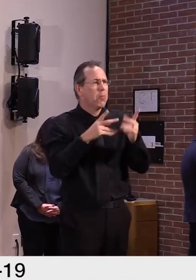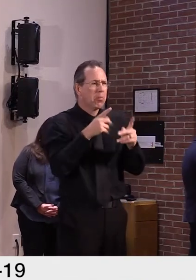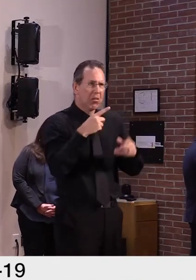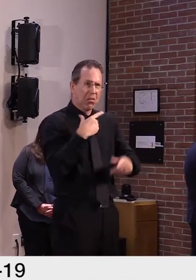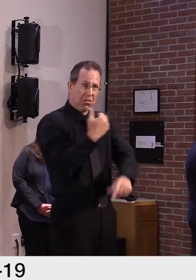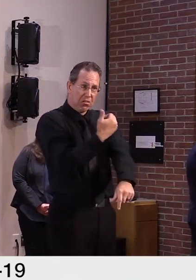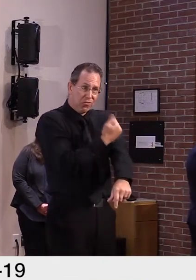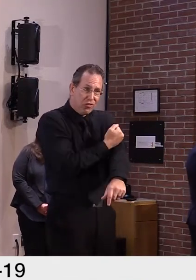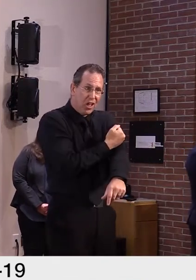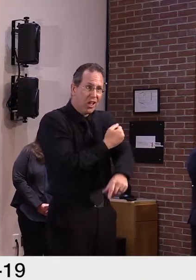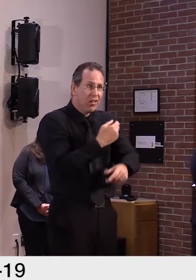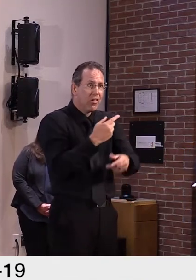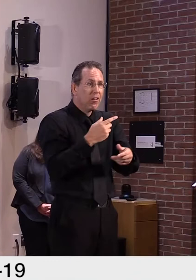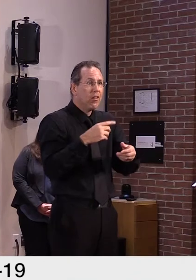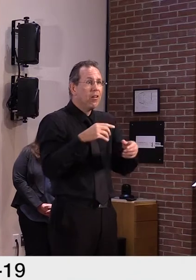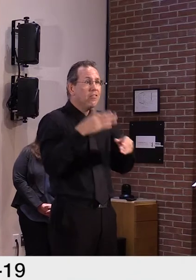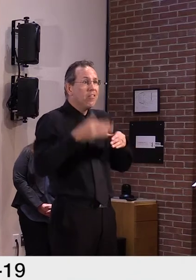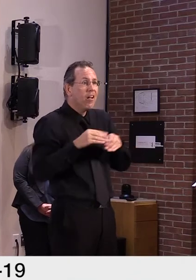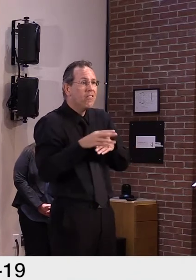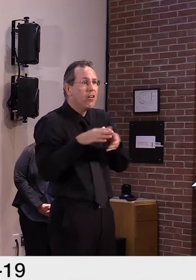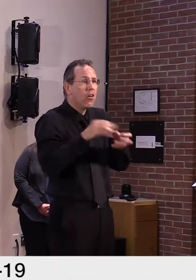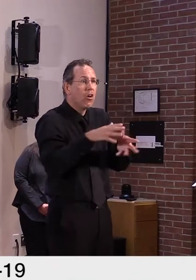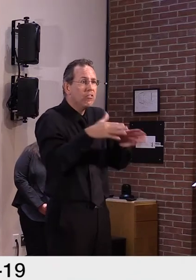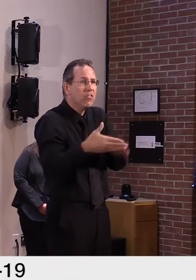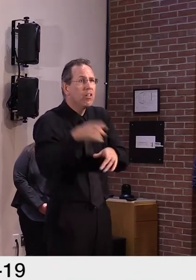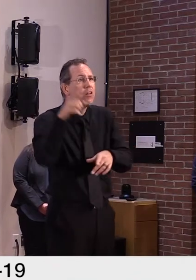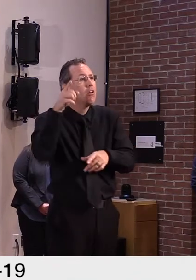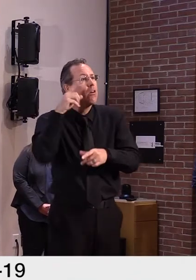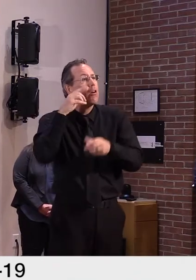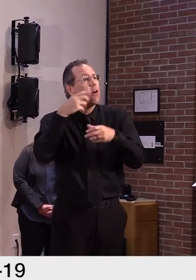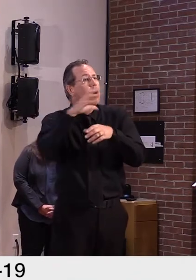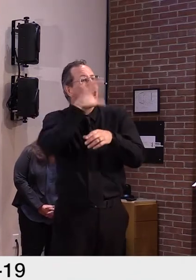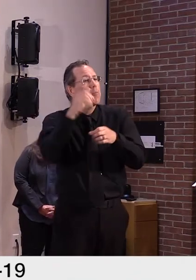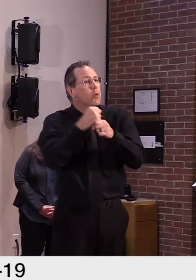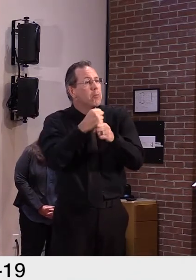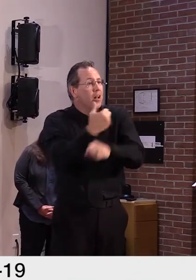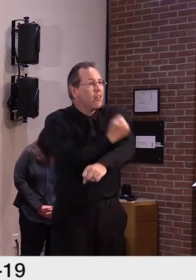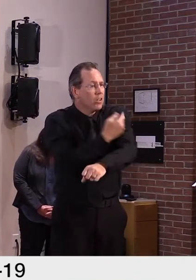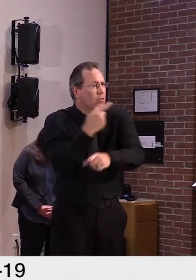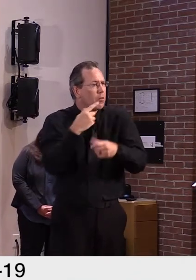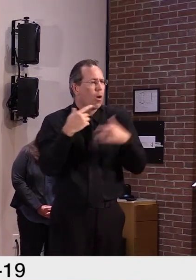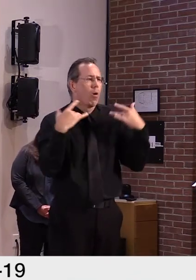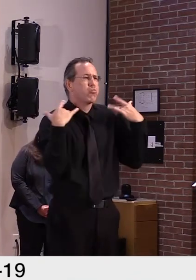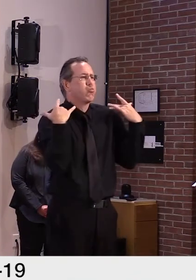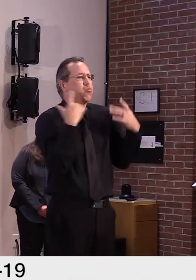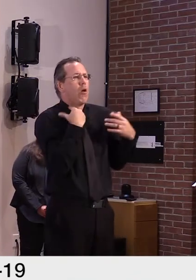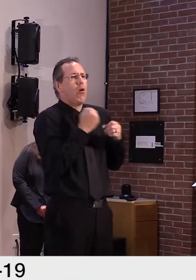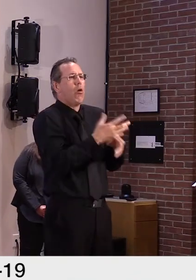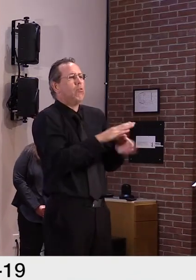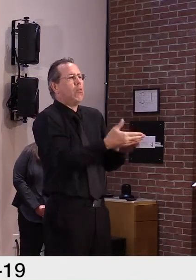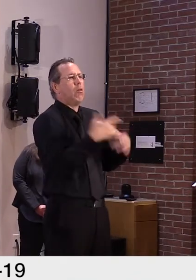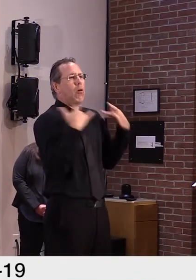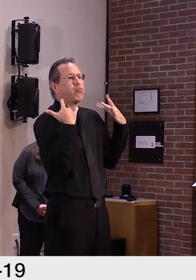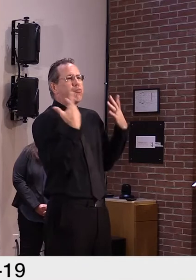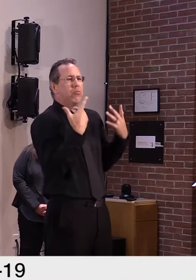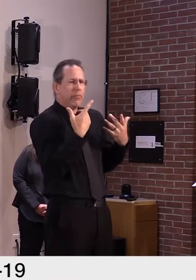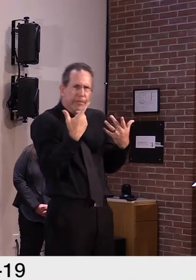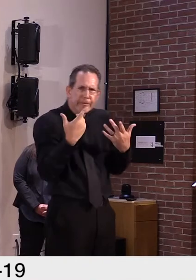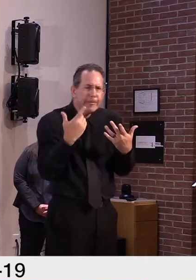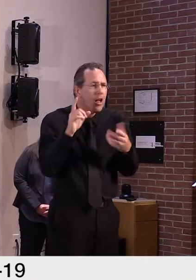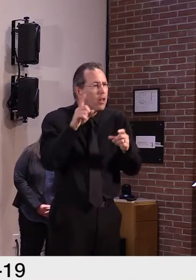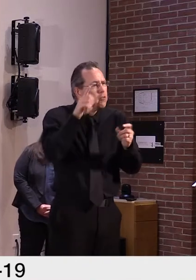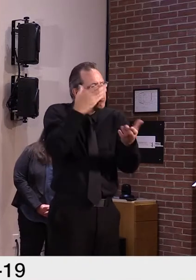events that are more serious, you're giving a percent number.